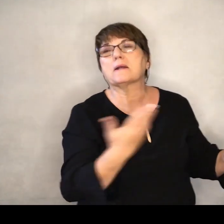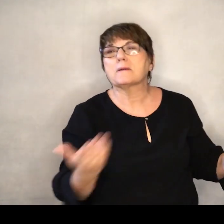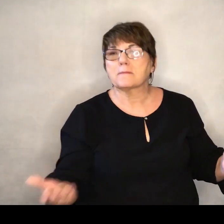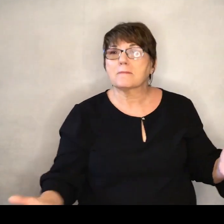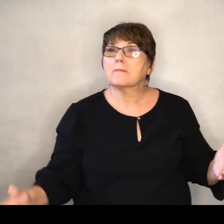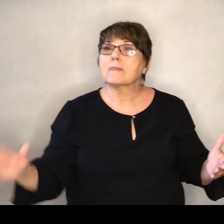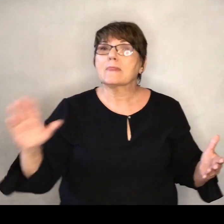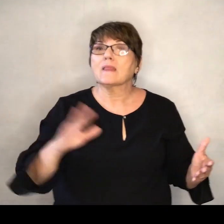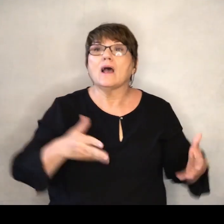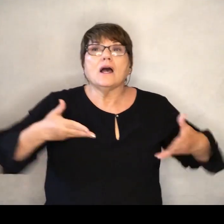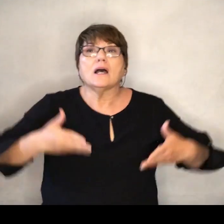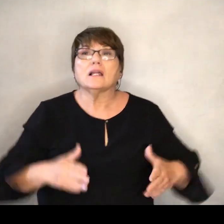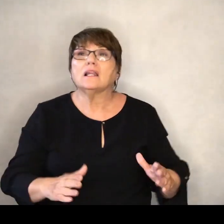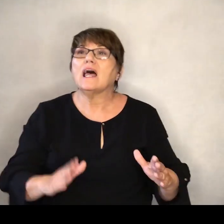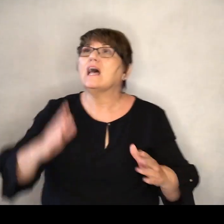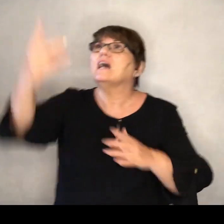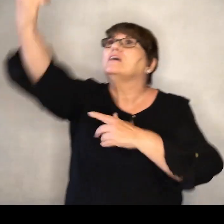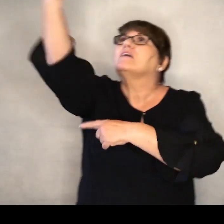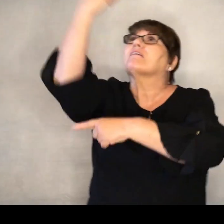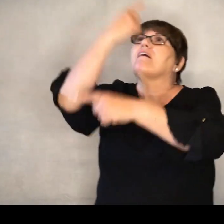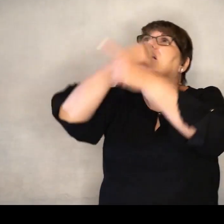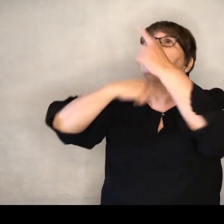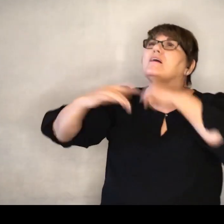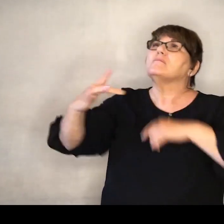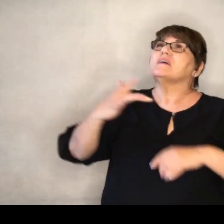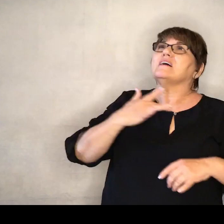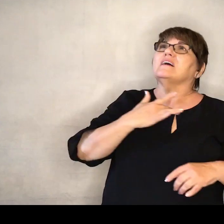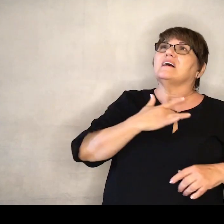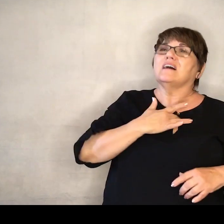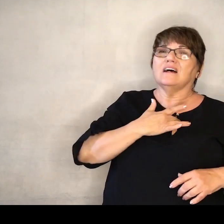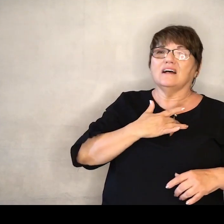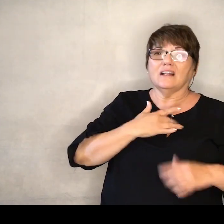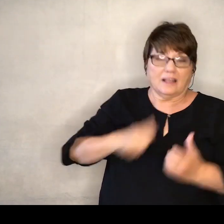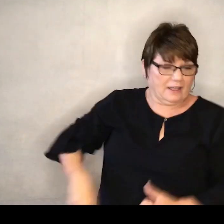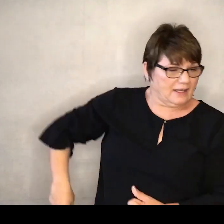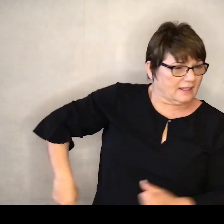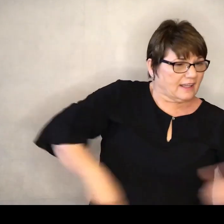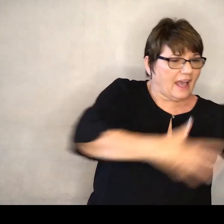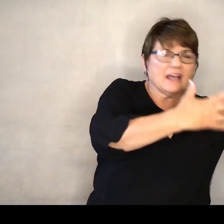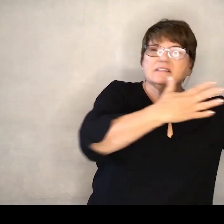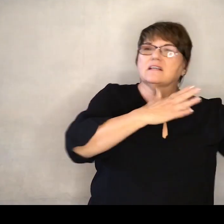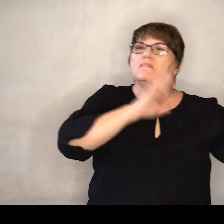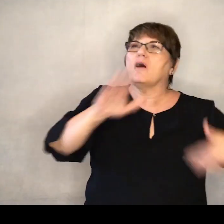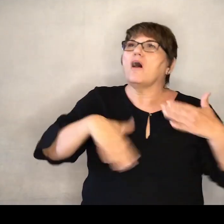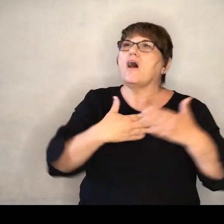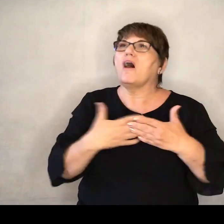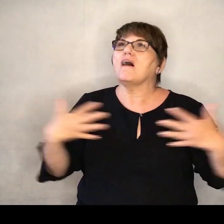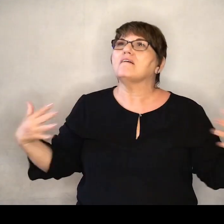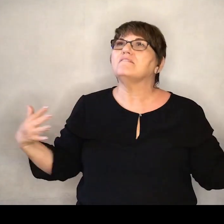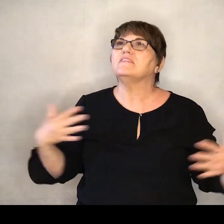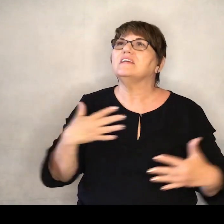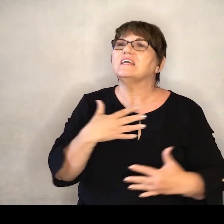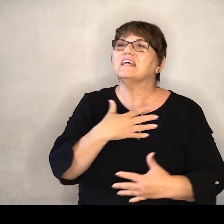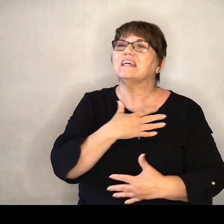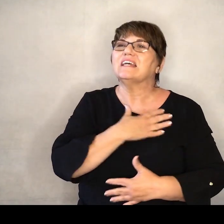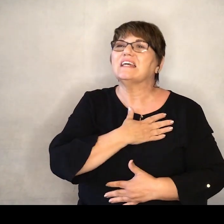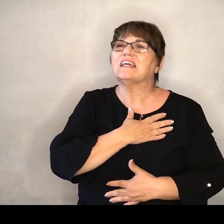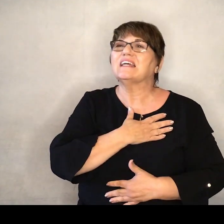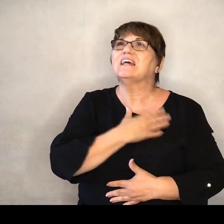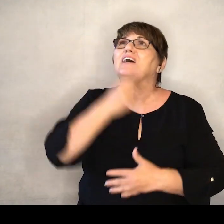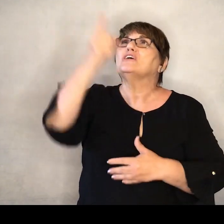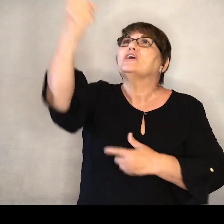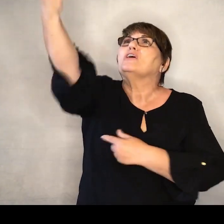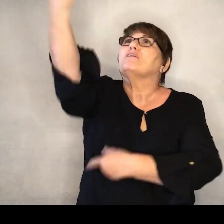Let your fire fall and cast out all my fears Let